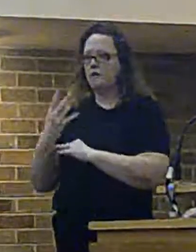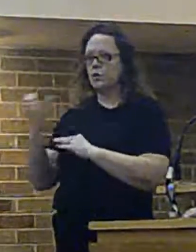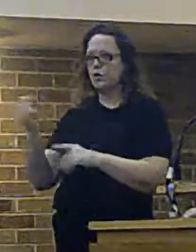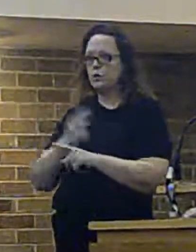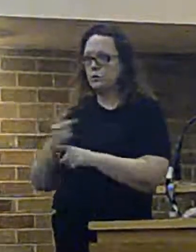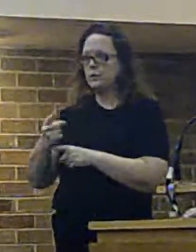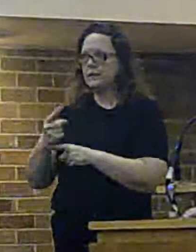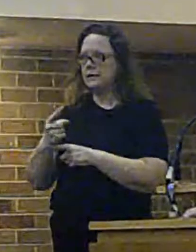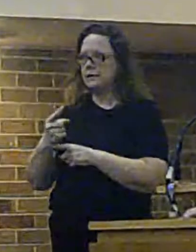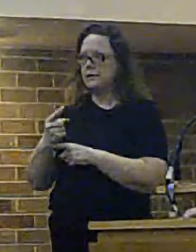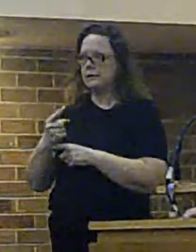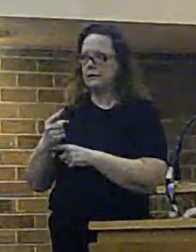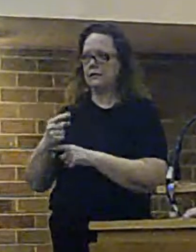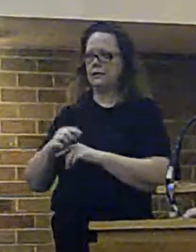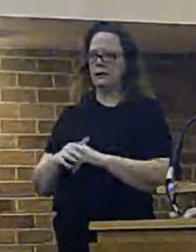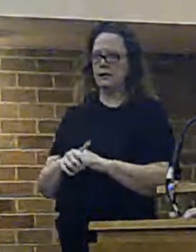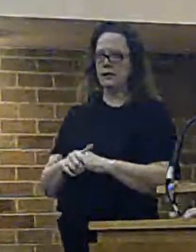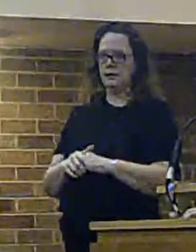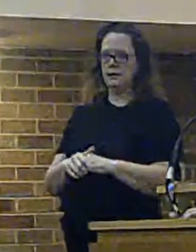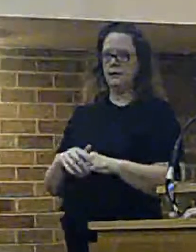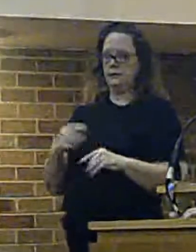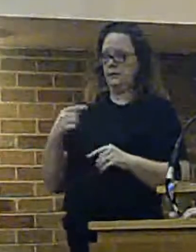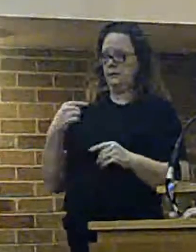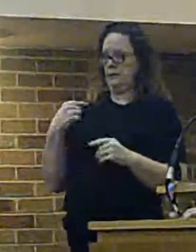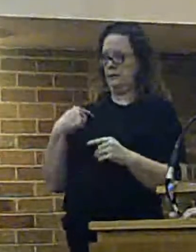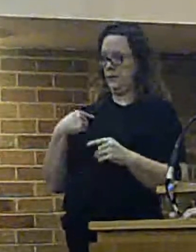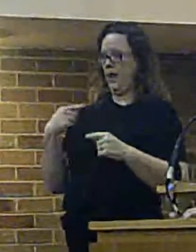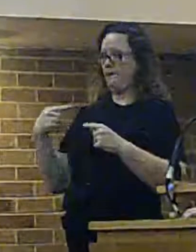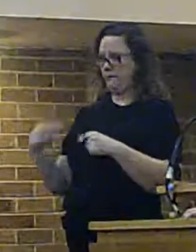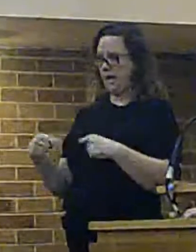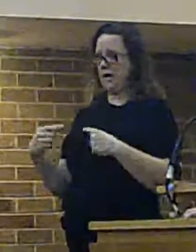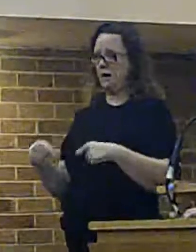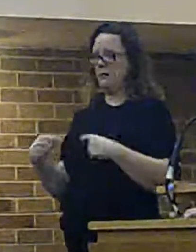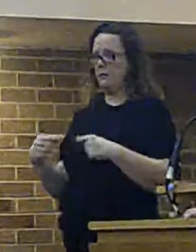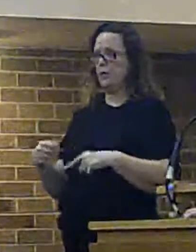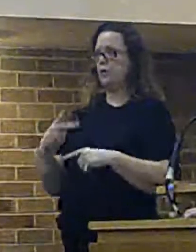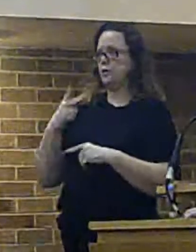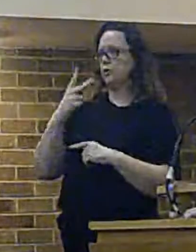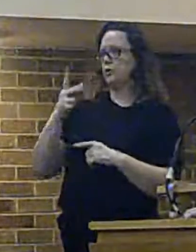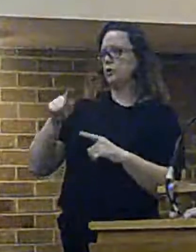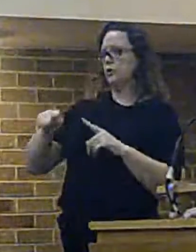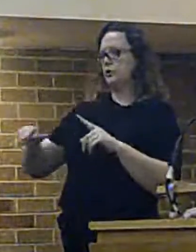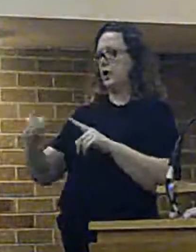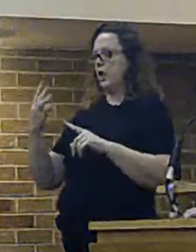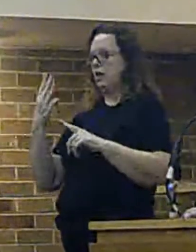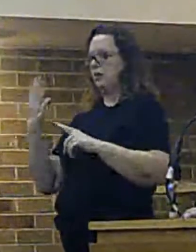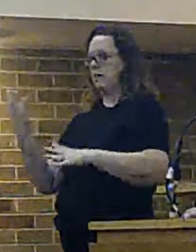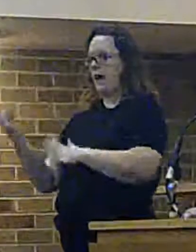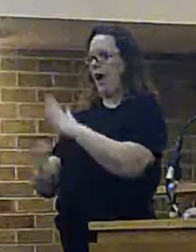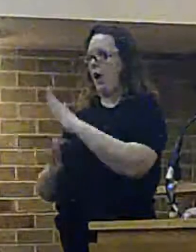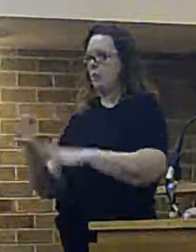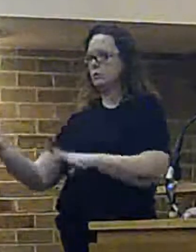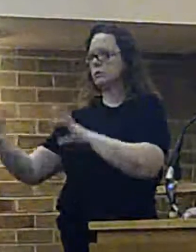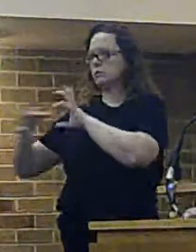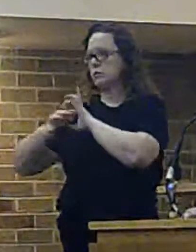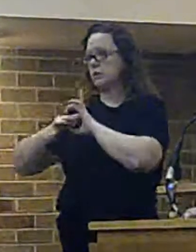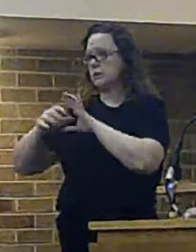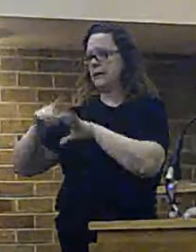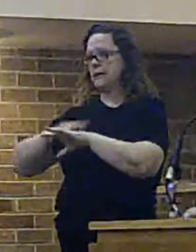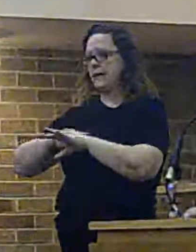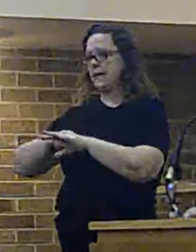But assuming I could do that, I would have them available to me for two to three hours contact time per week.